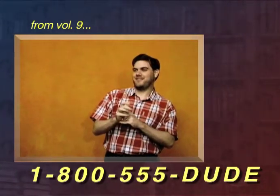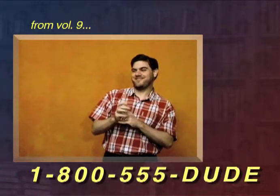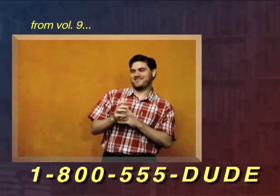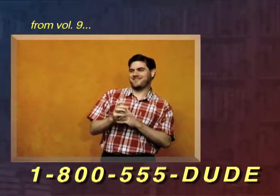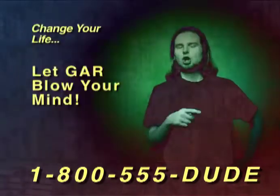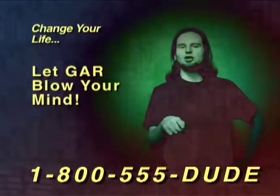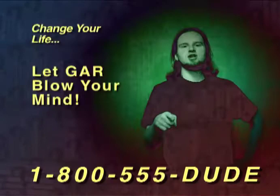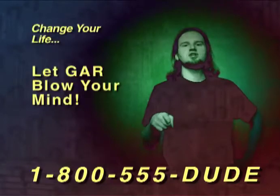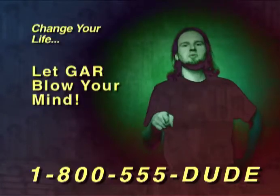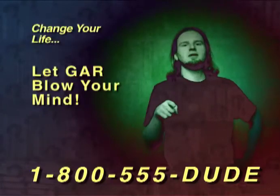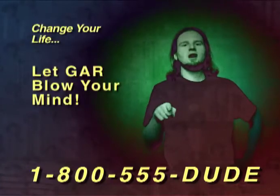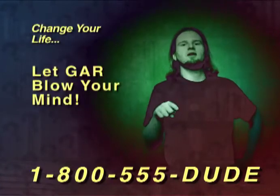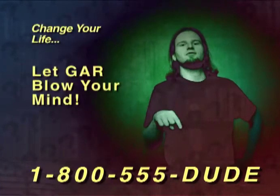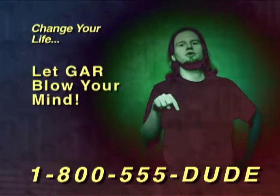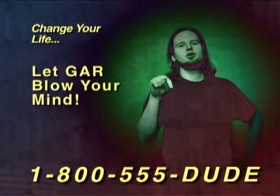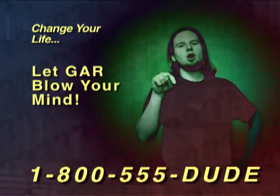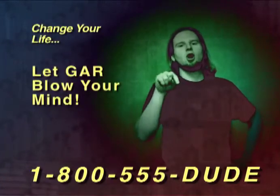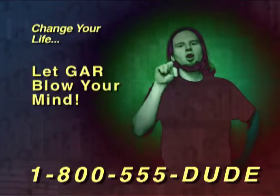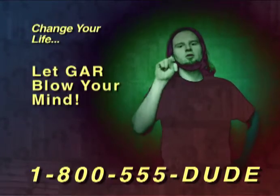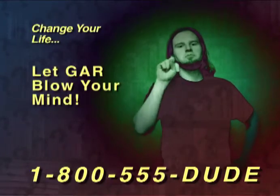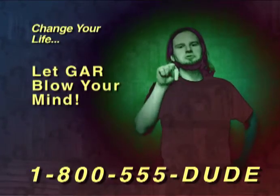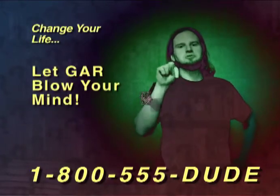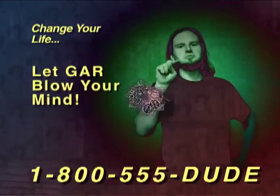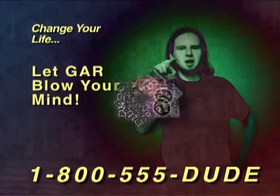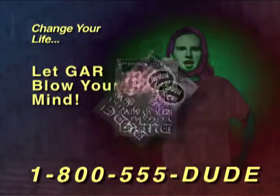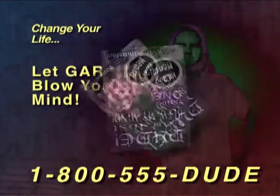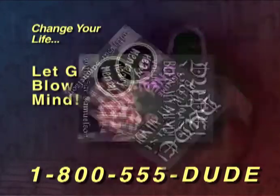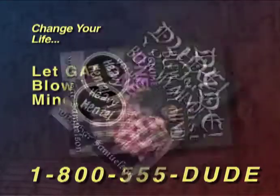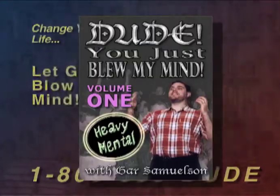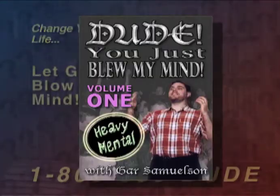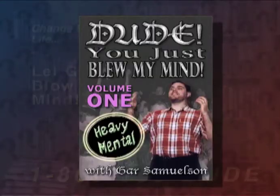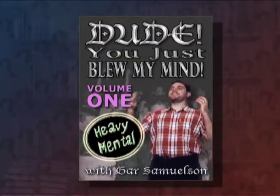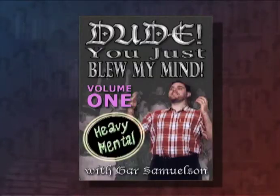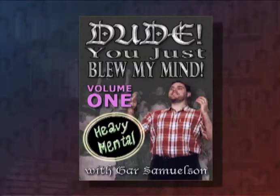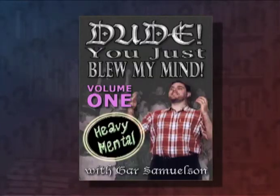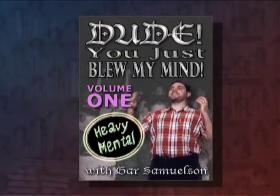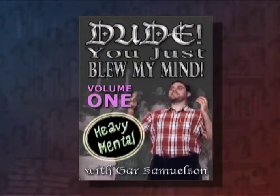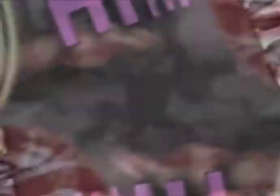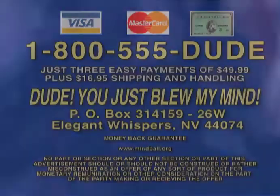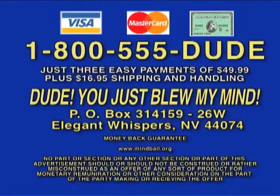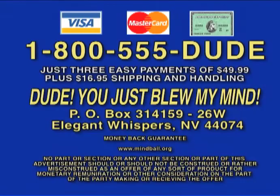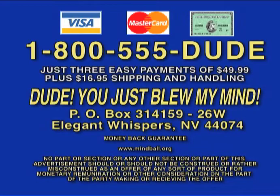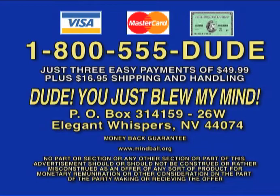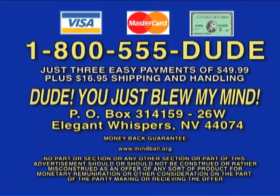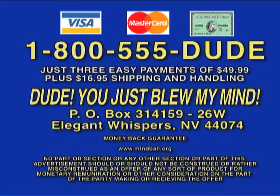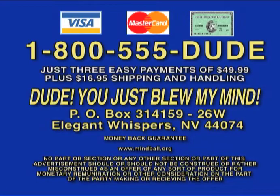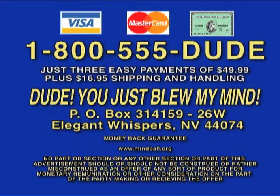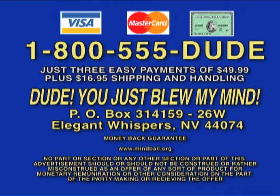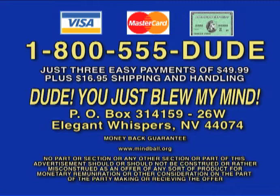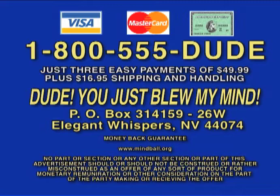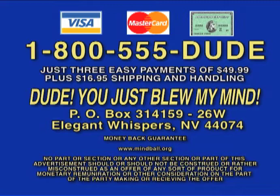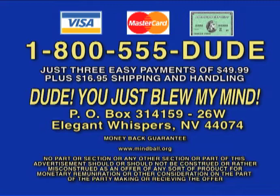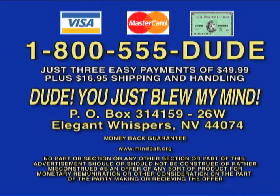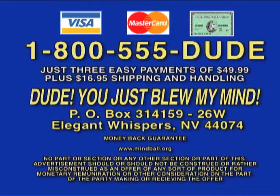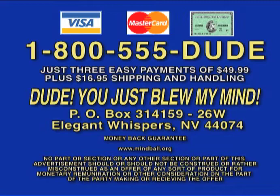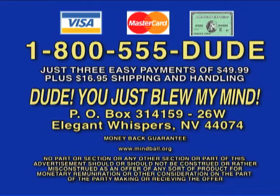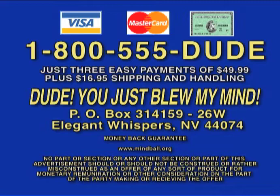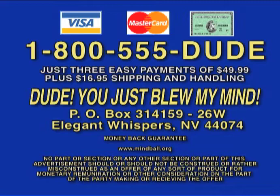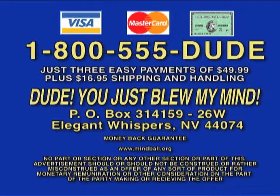Garth changed my life. Garth blew my mind. Here's how to order. COD and credit card customers call 1-800